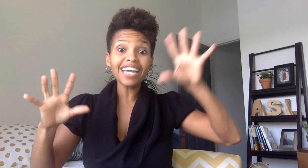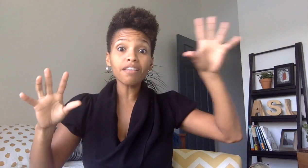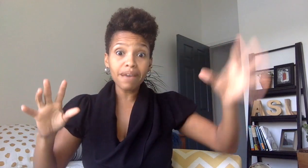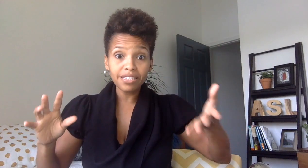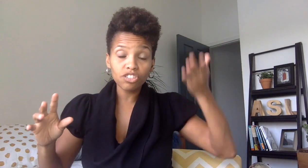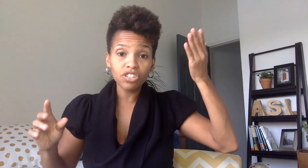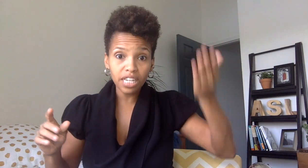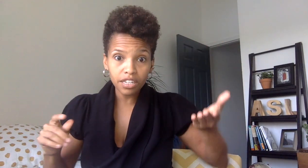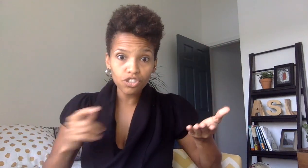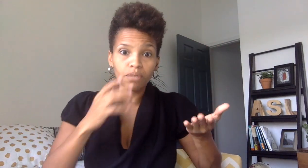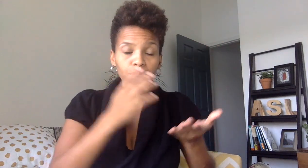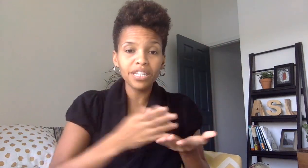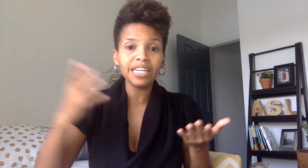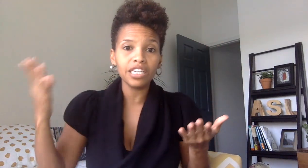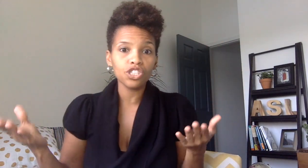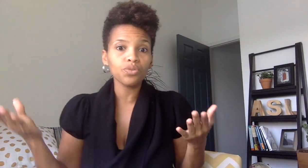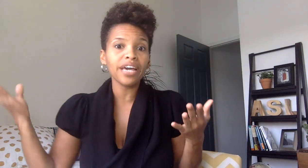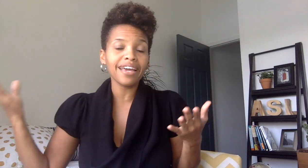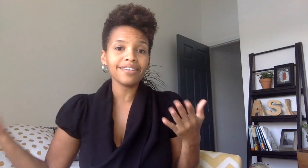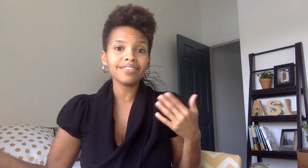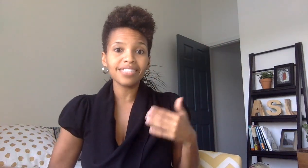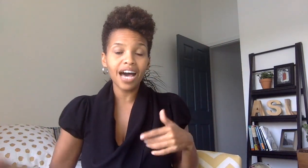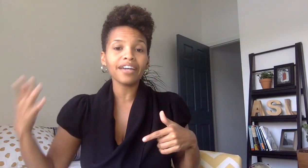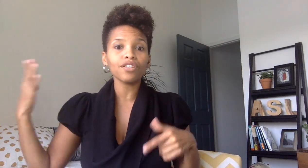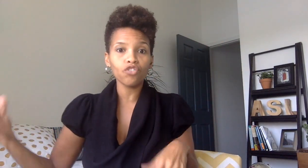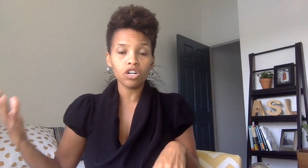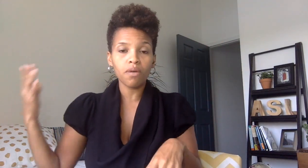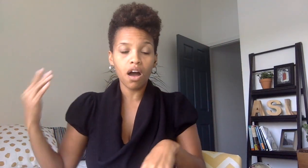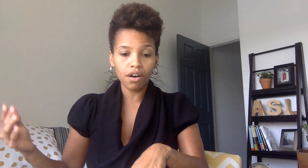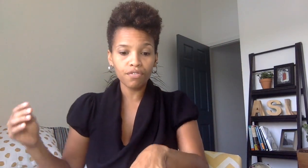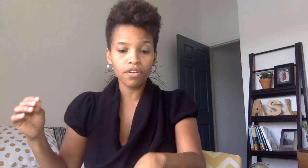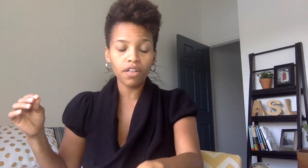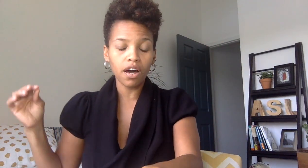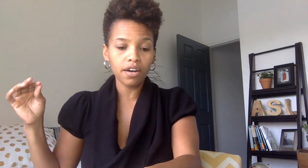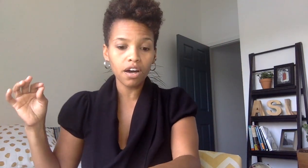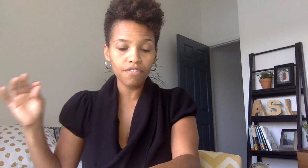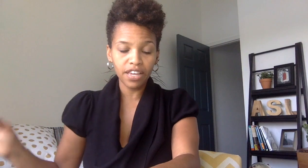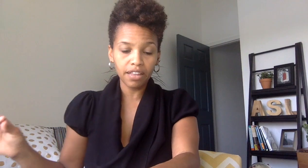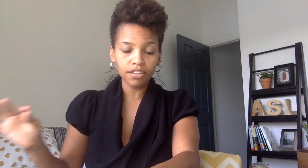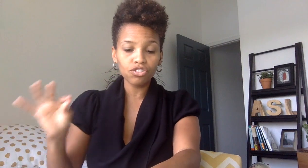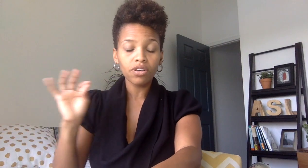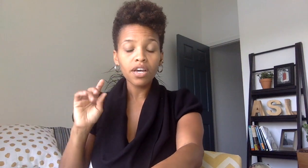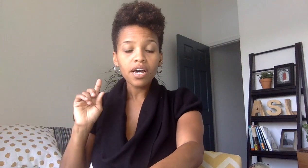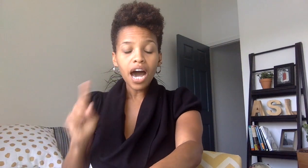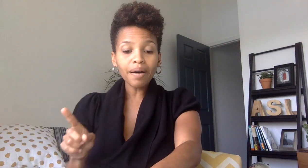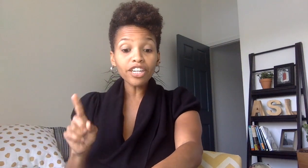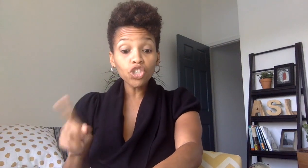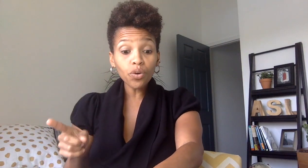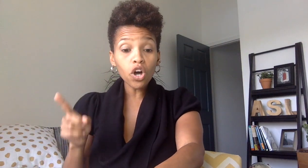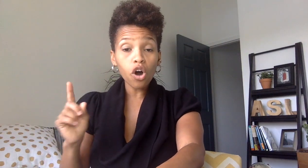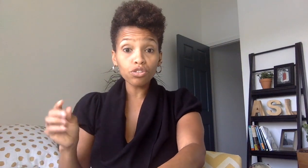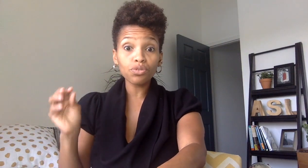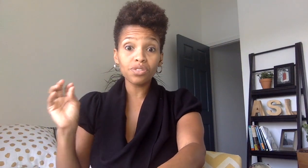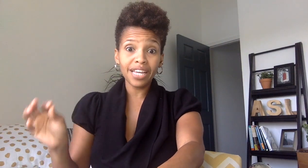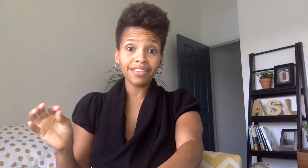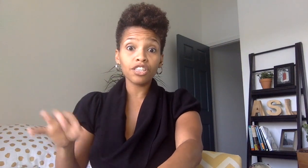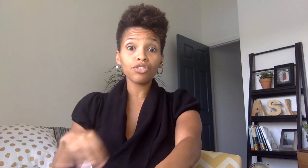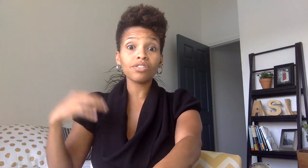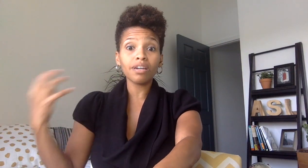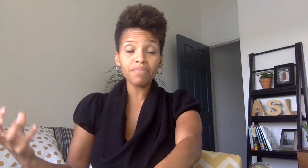the message in English and putting it into a signed form of of English I do want to also state that there's something